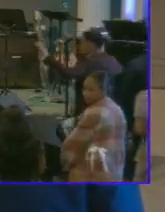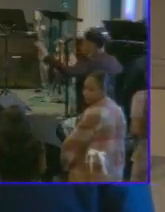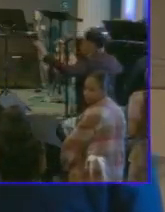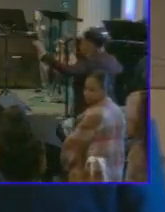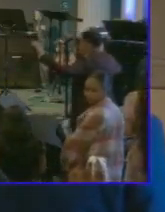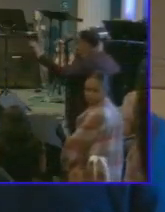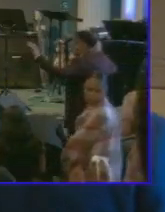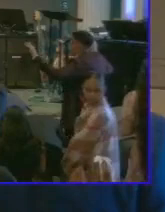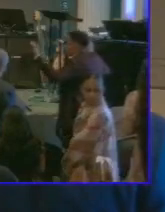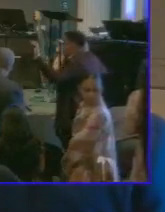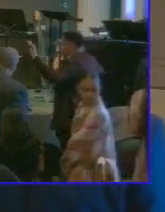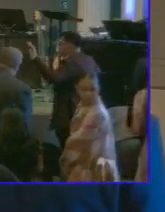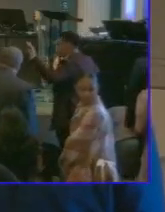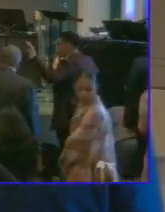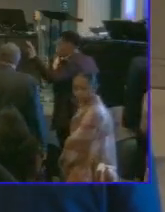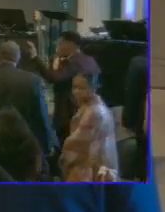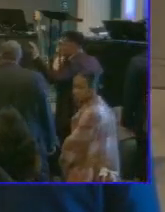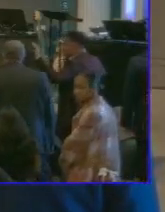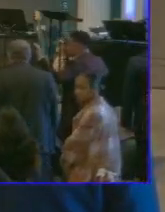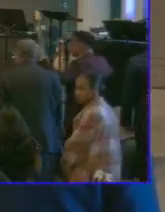on just give him a chance today